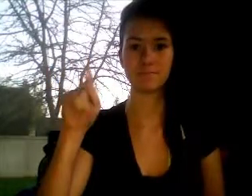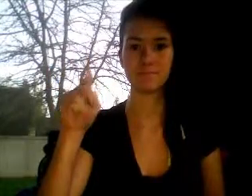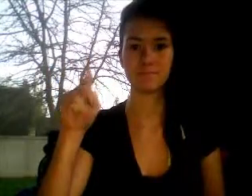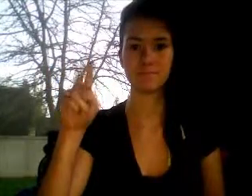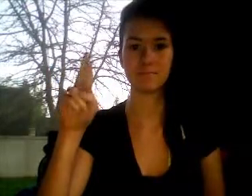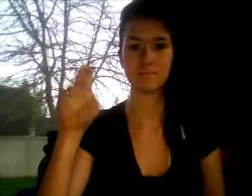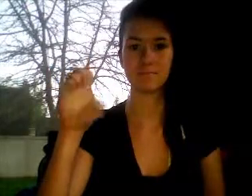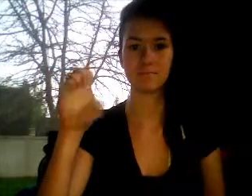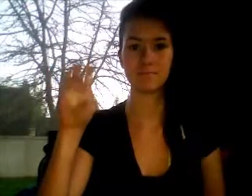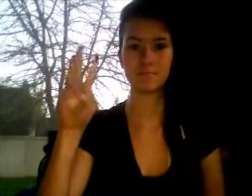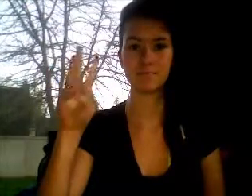12 15 16